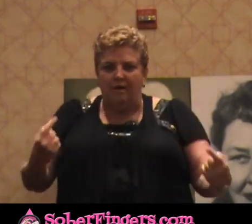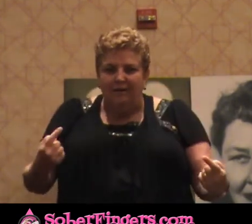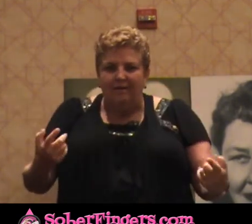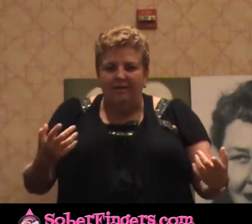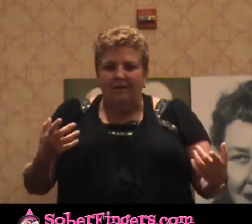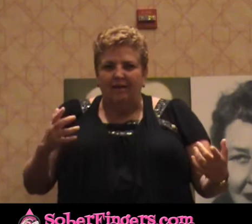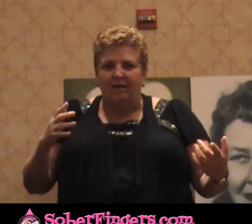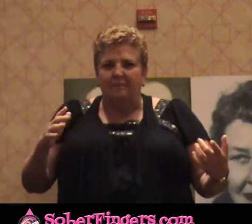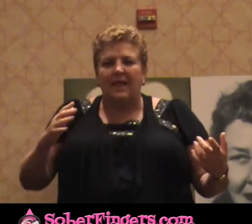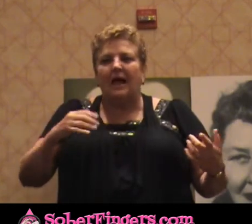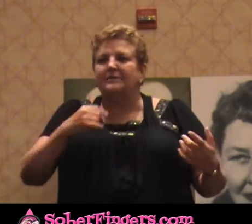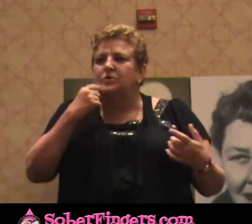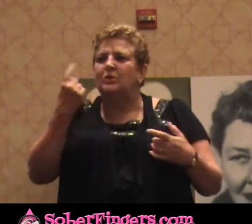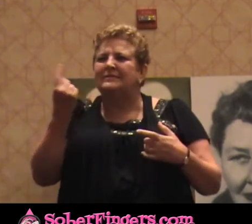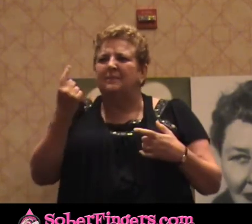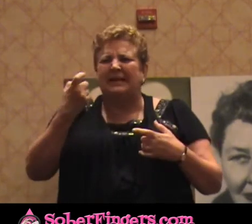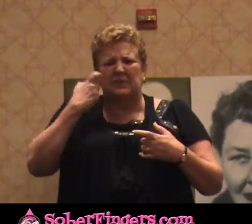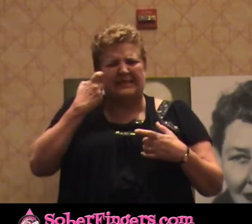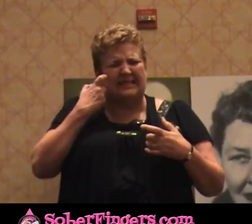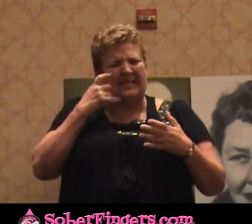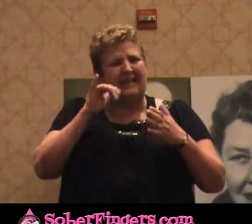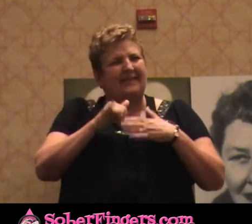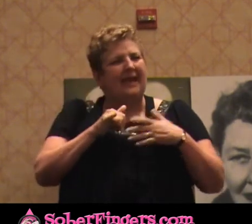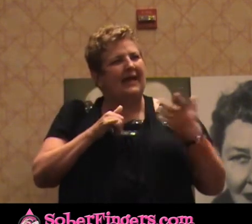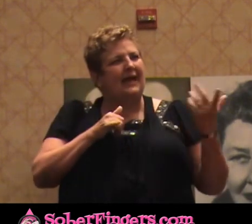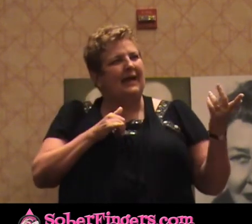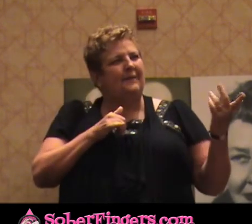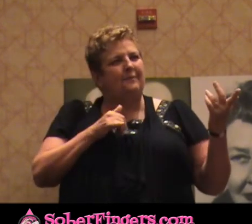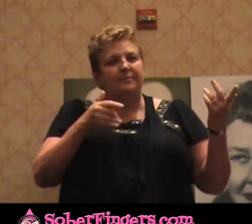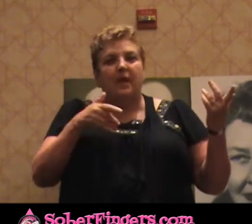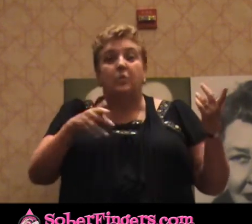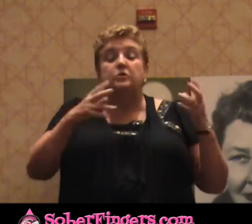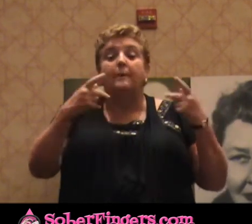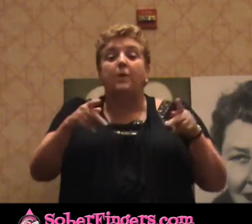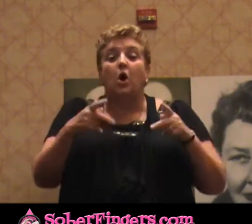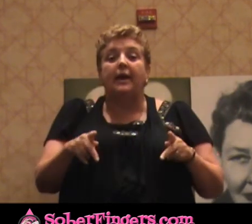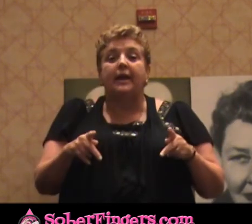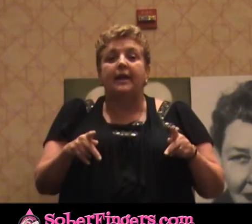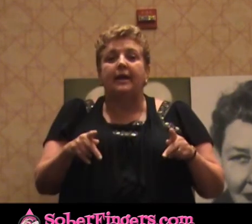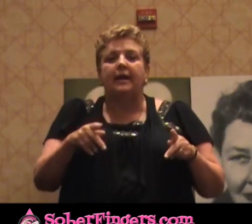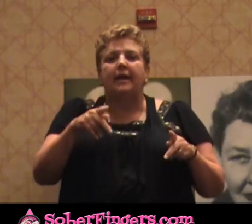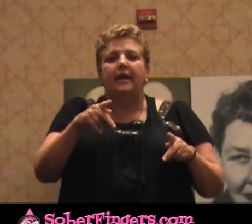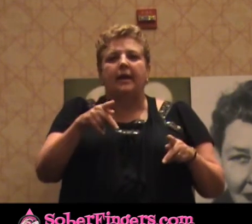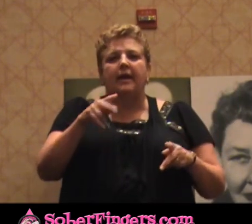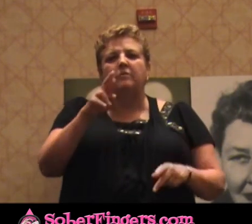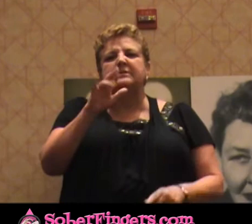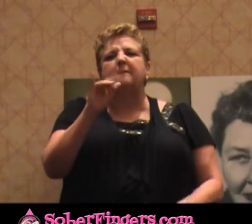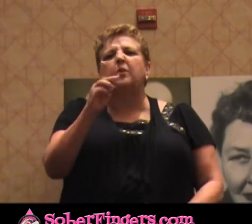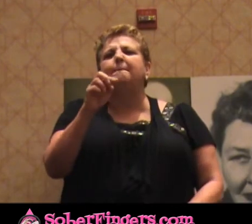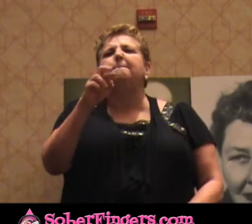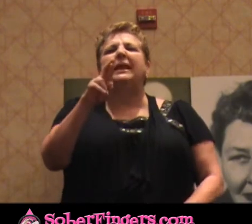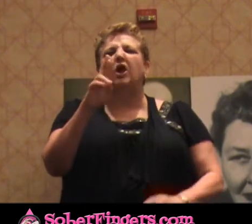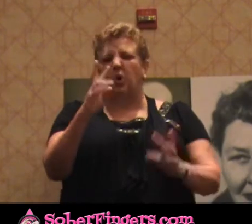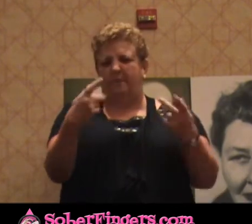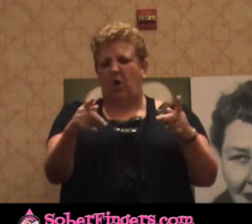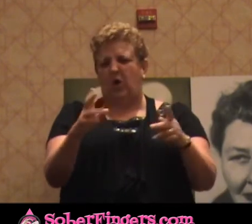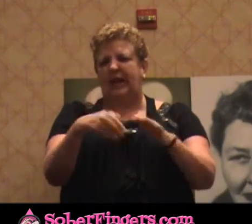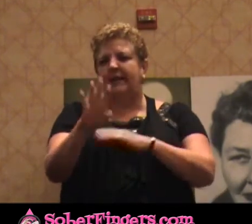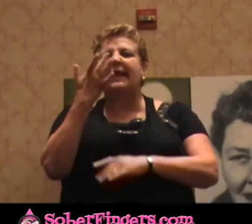someone the other day, not too long ago, I went to a party. was a premiere party in California. And during the party